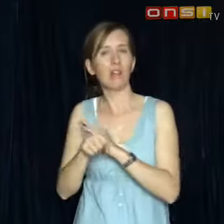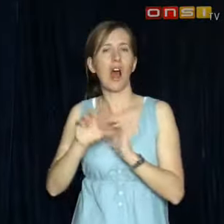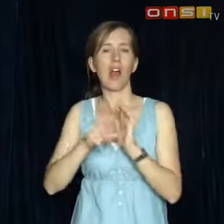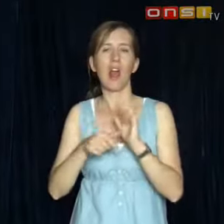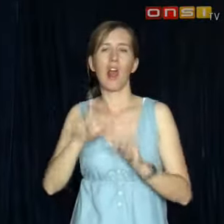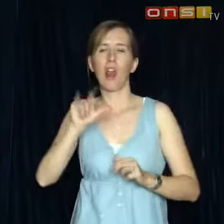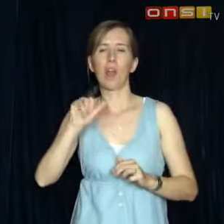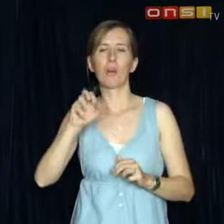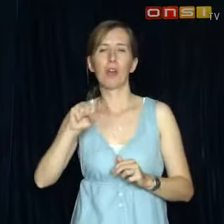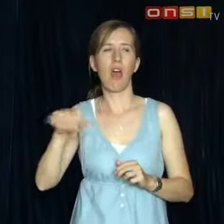I'm going to on